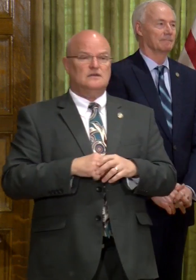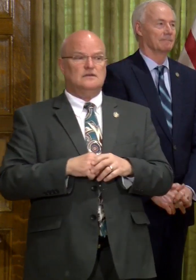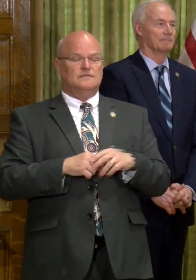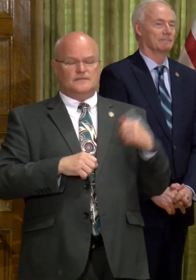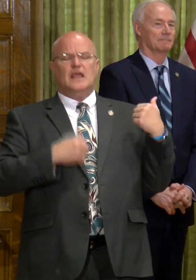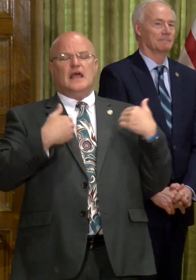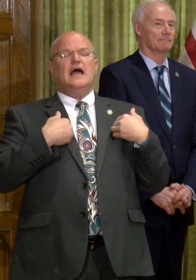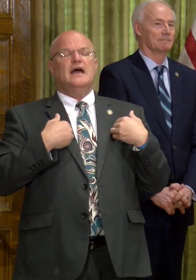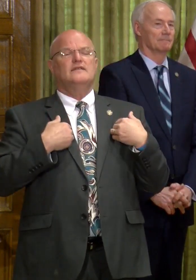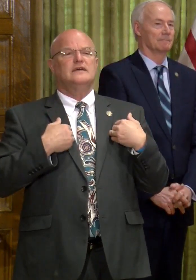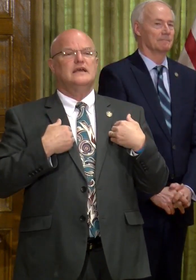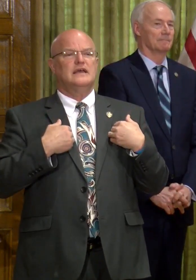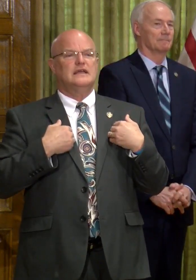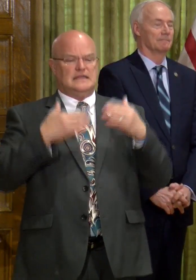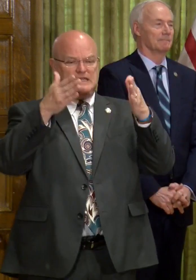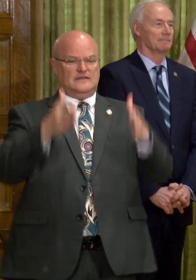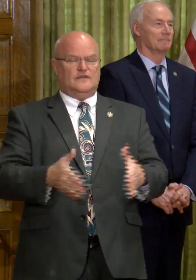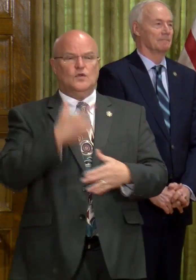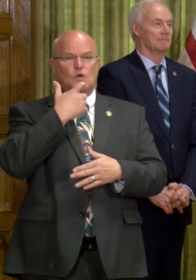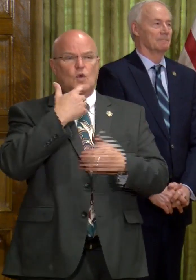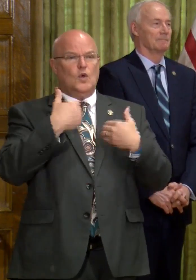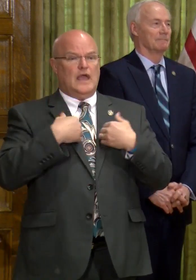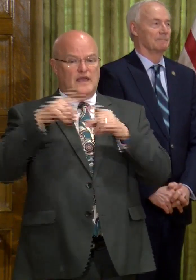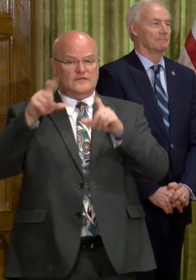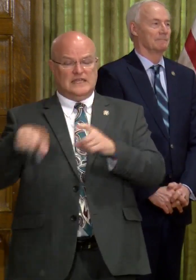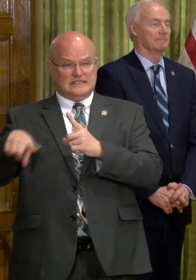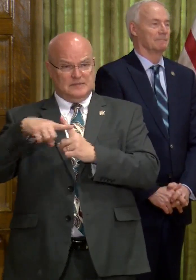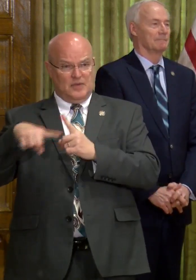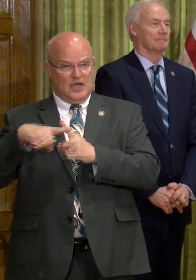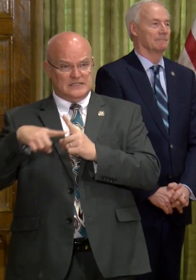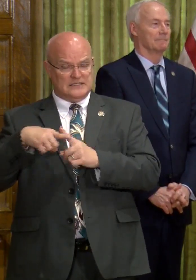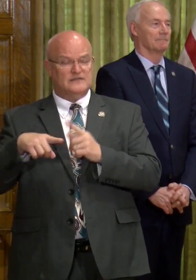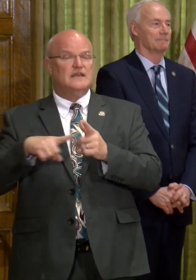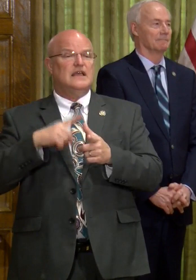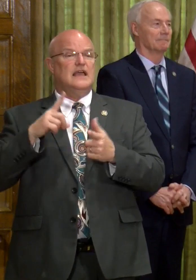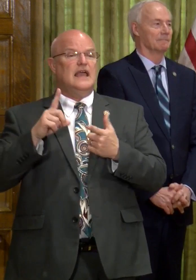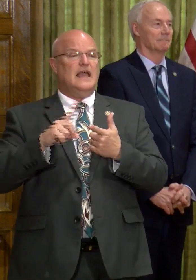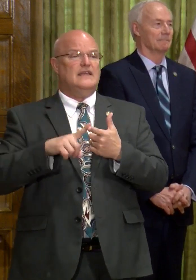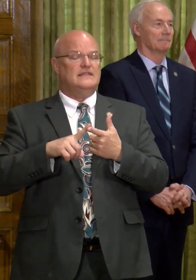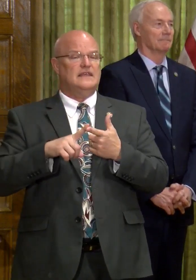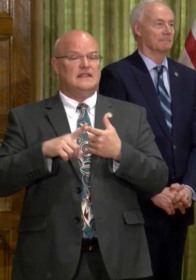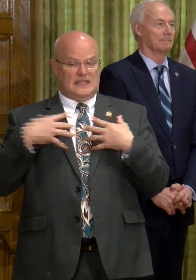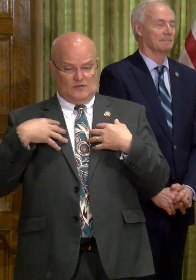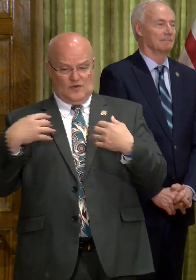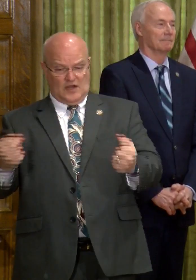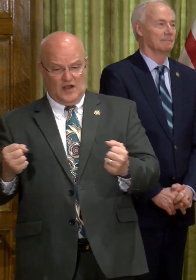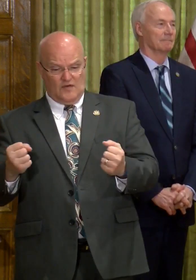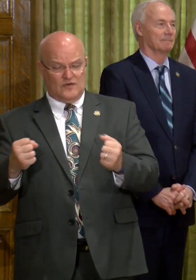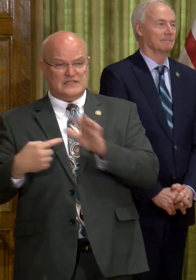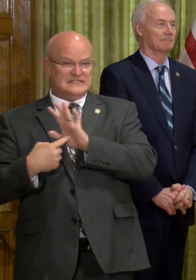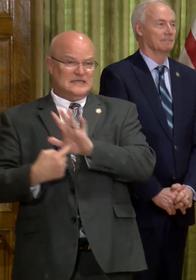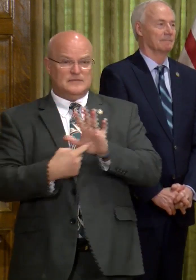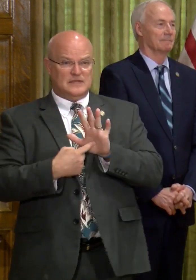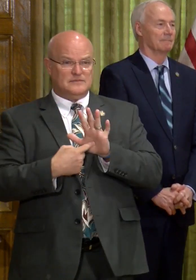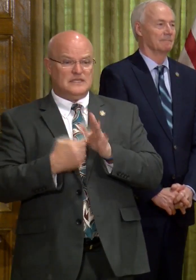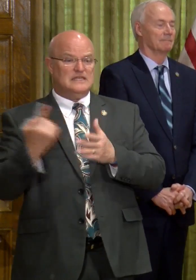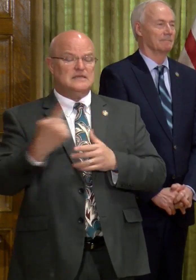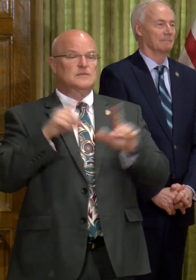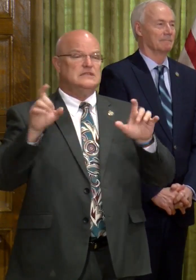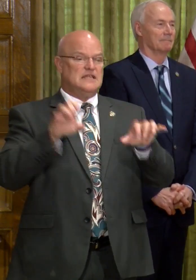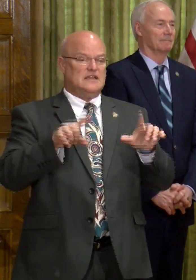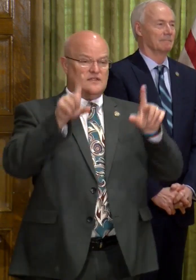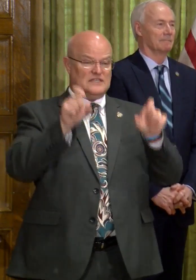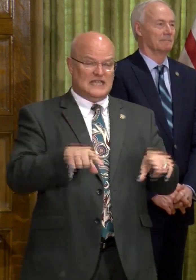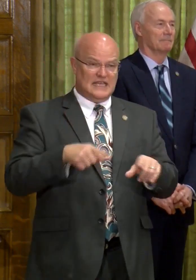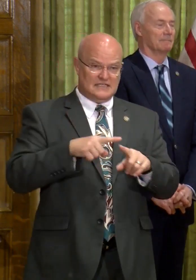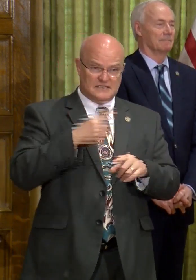Well, have had, uh, individuals who have tested positive and then after they've recovered from their symptoms, someone has done